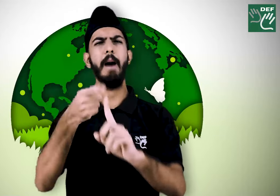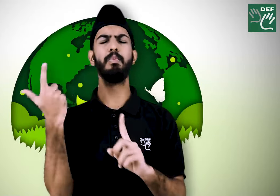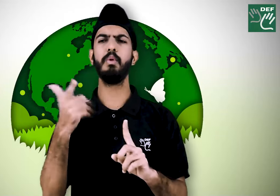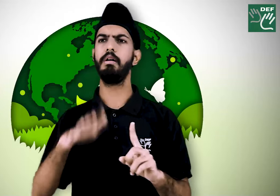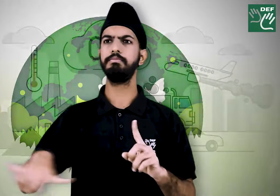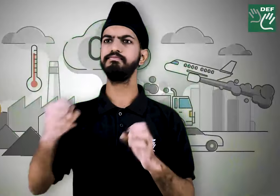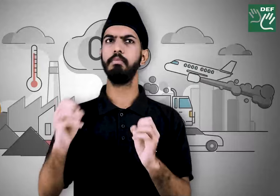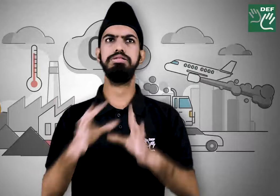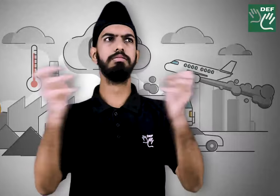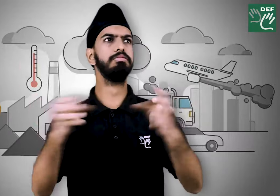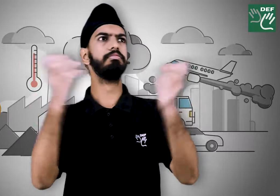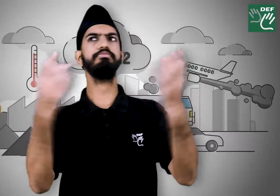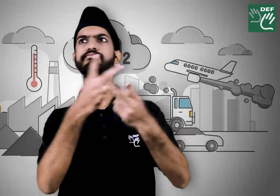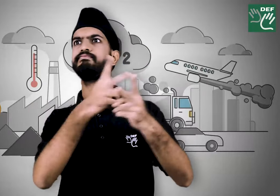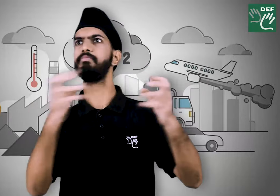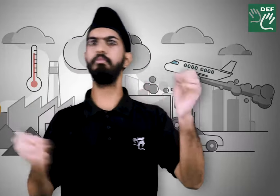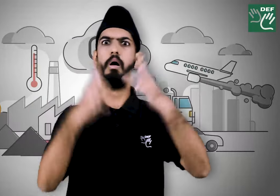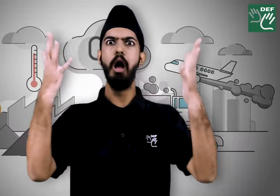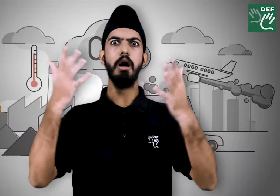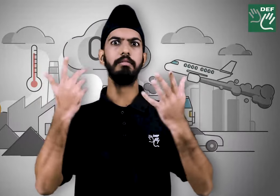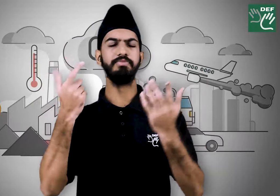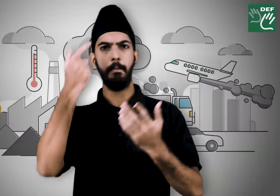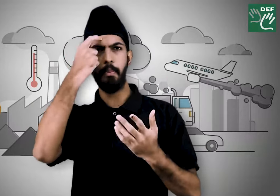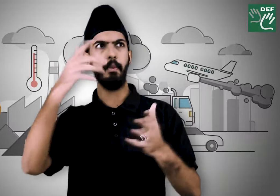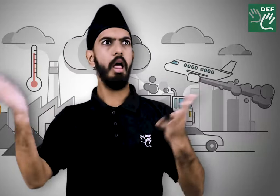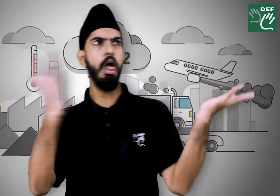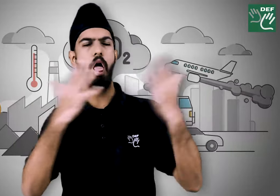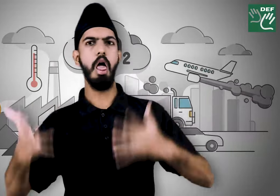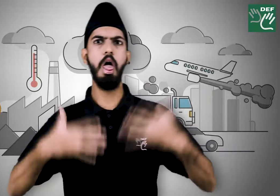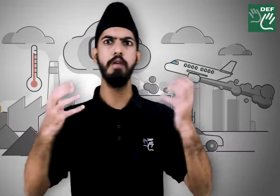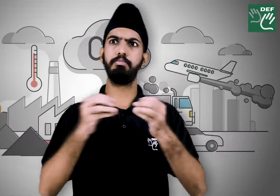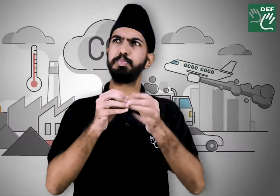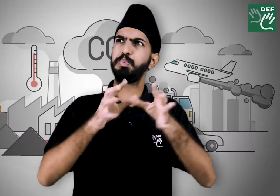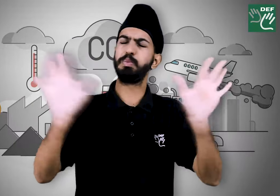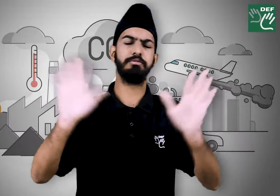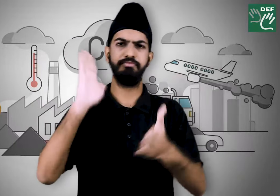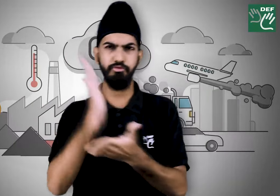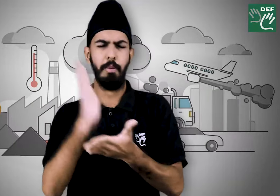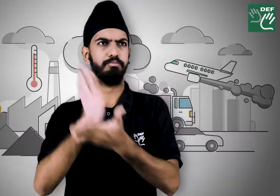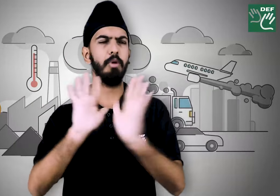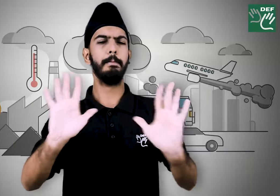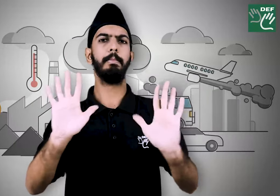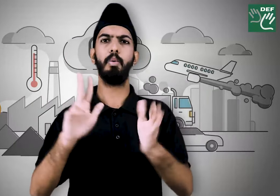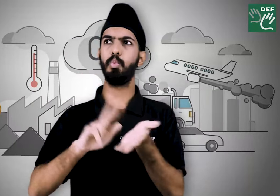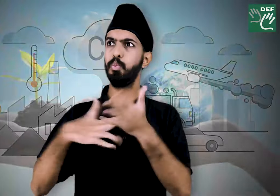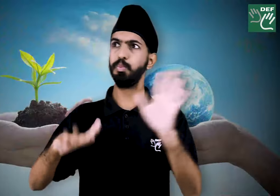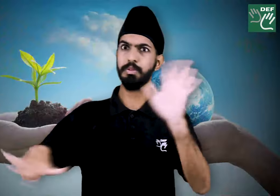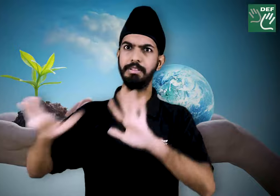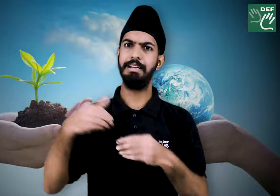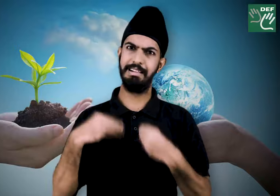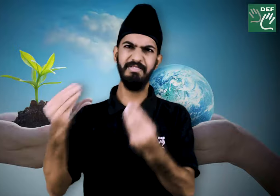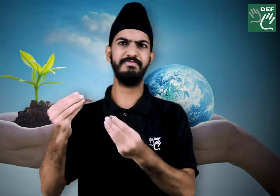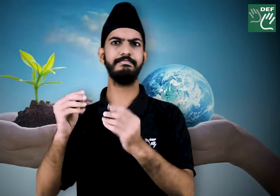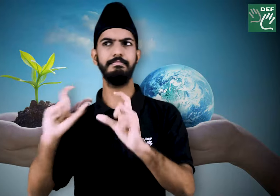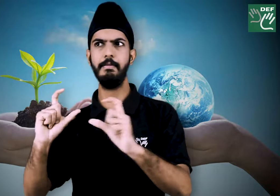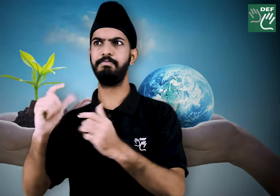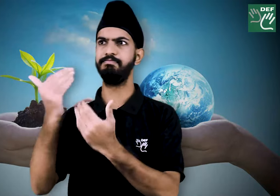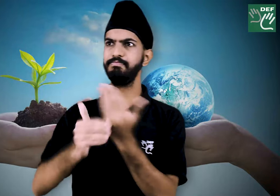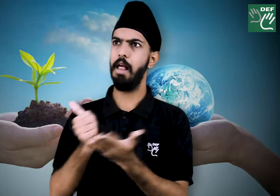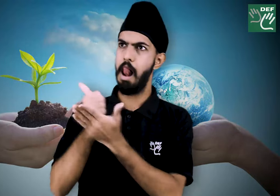The objective has only been to reduce carbon dependency or its footprint and to help preserve nature and its